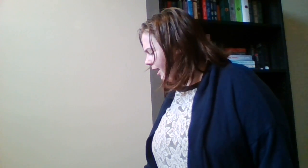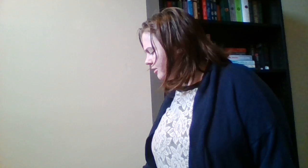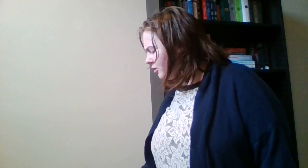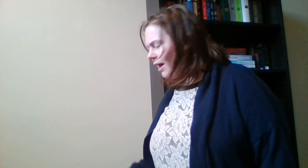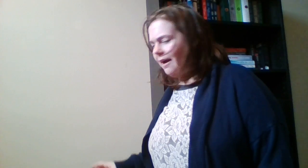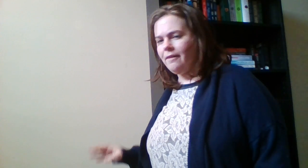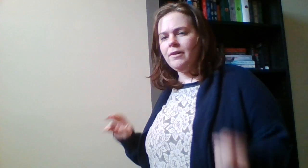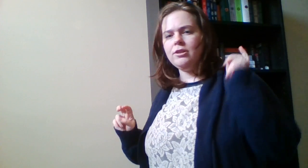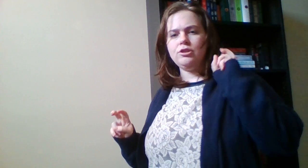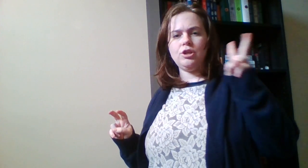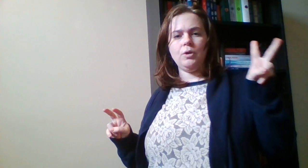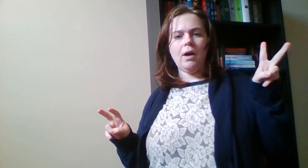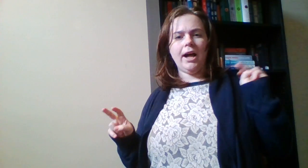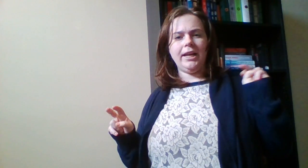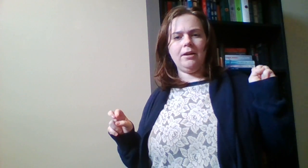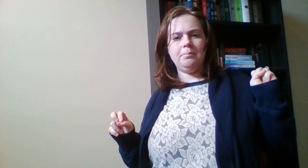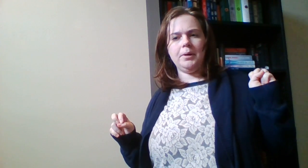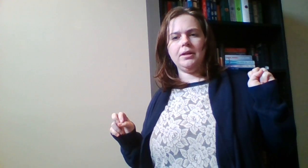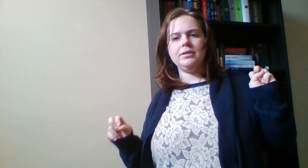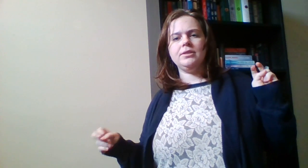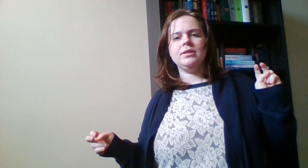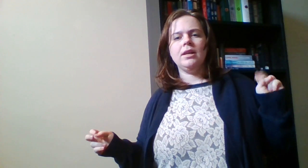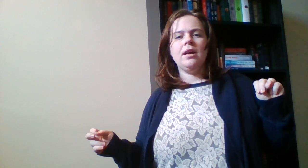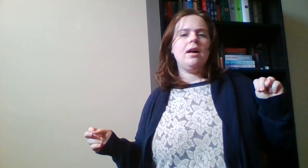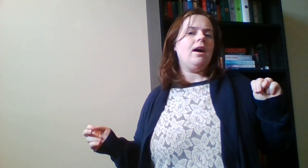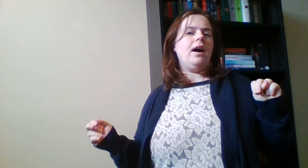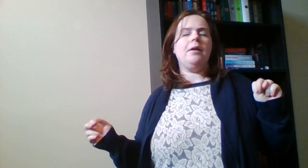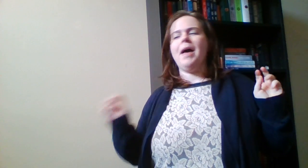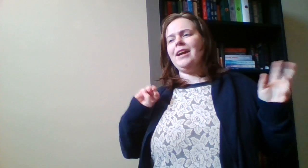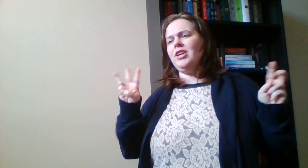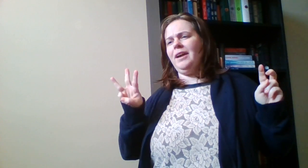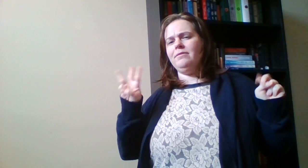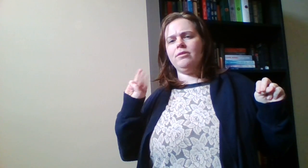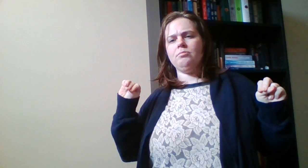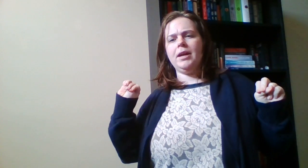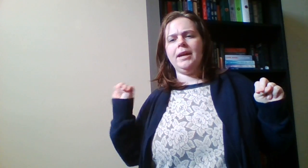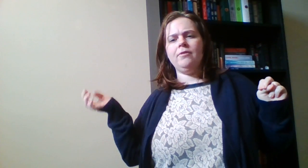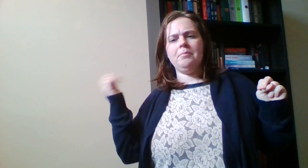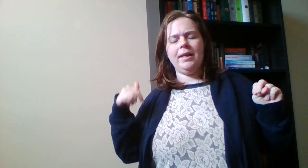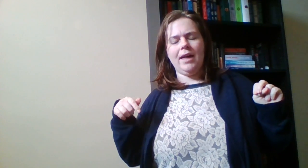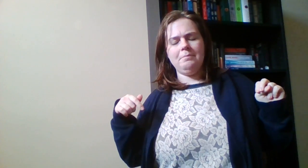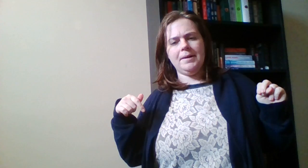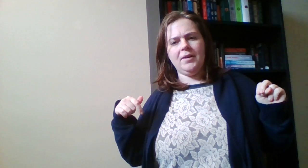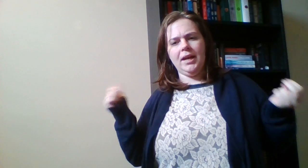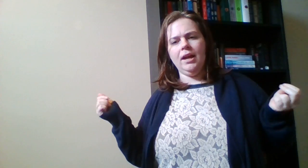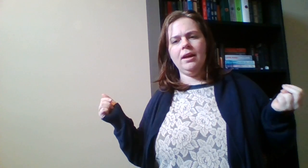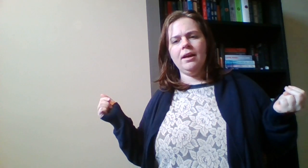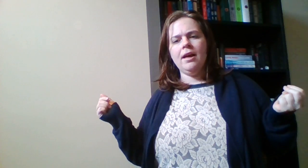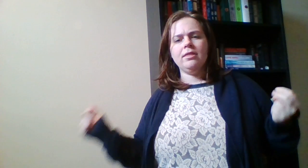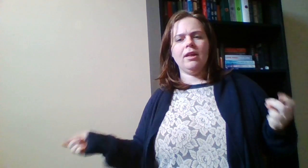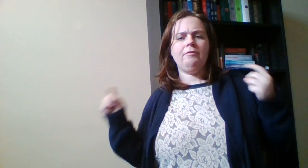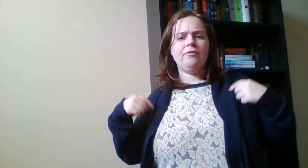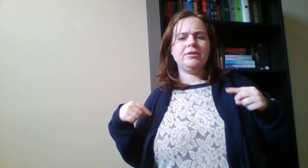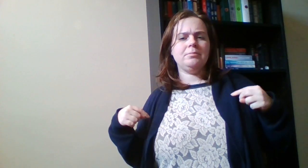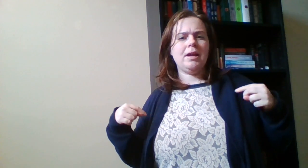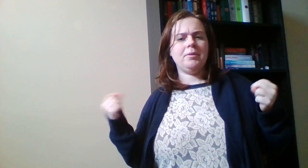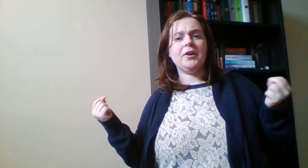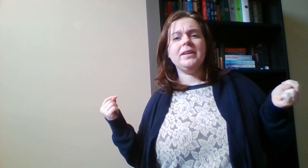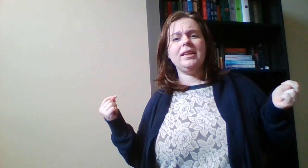also have two audio books. Actually, have three from my library. The first one I'm currently